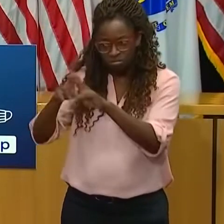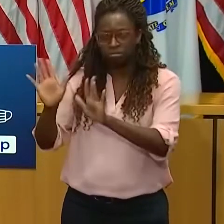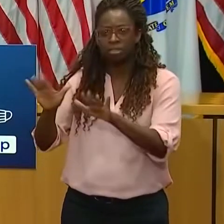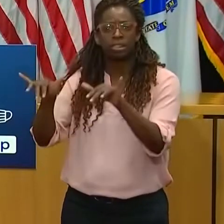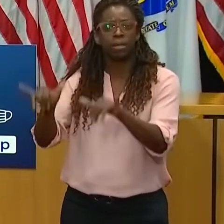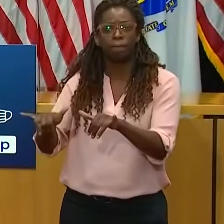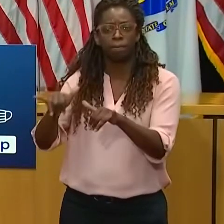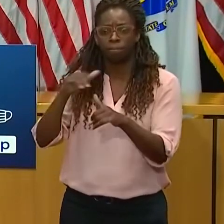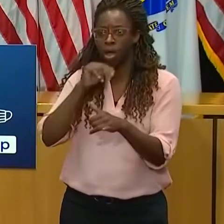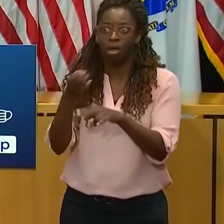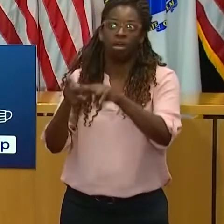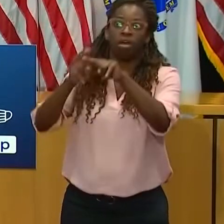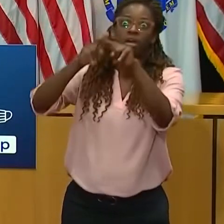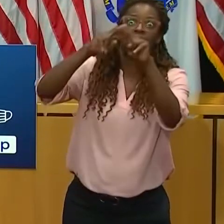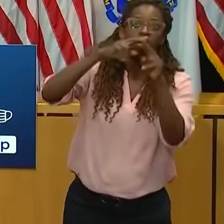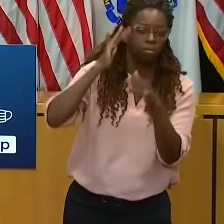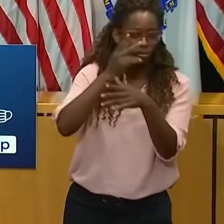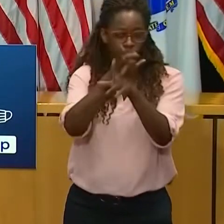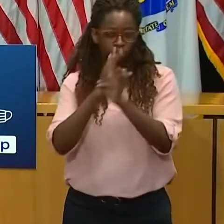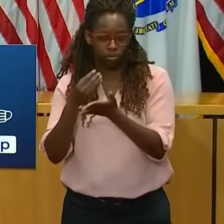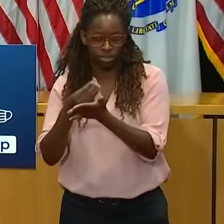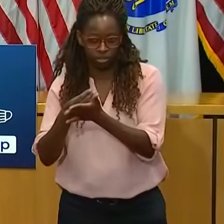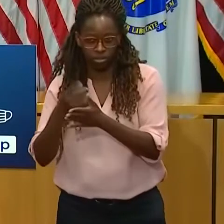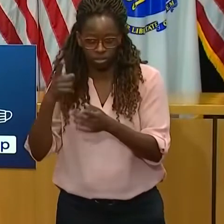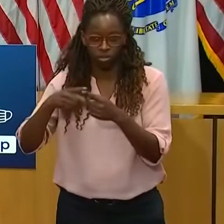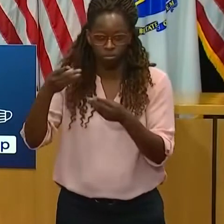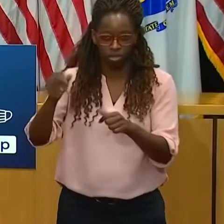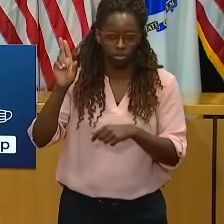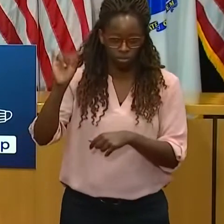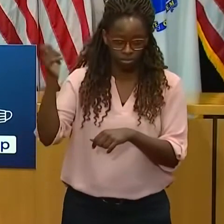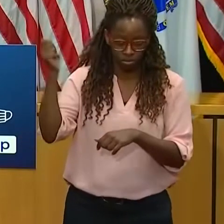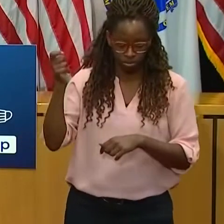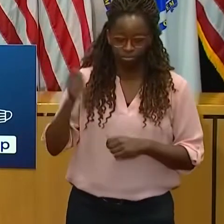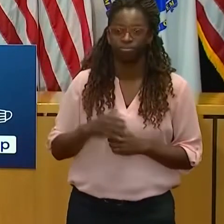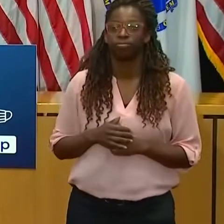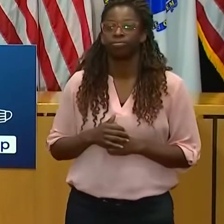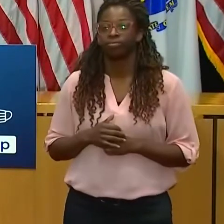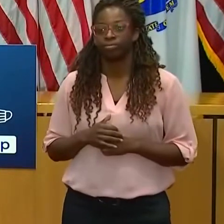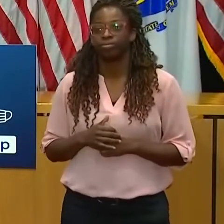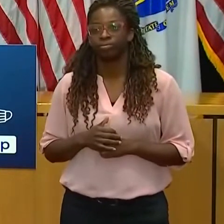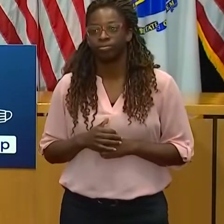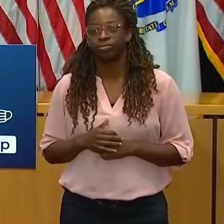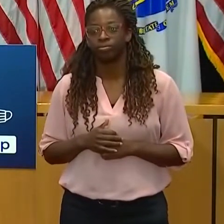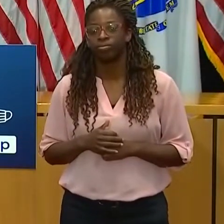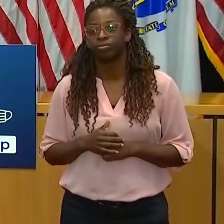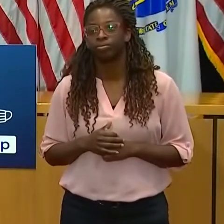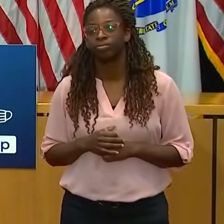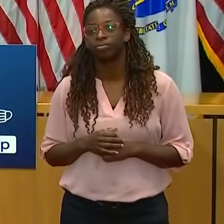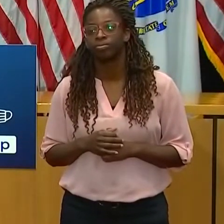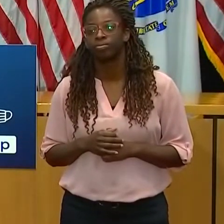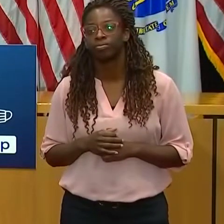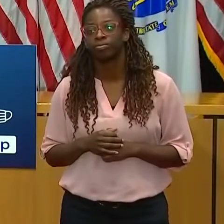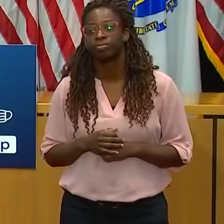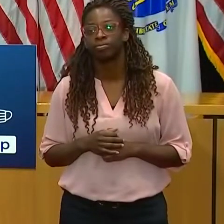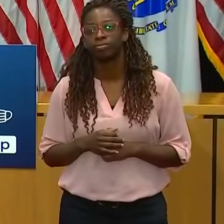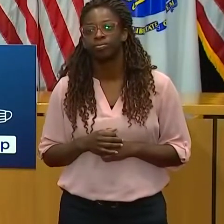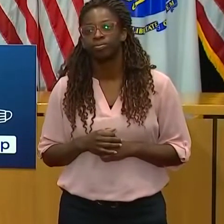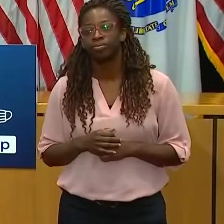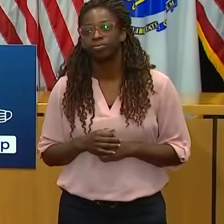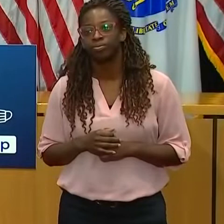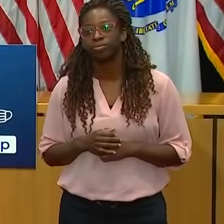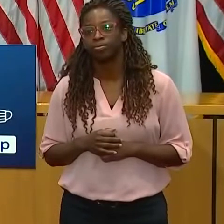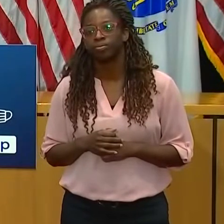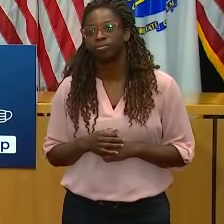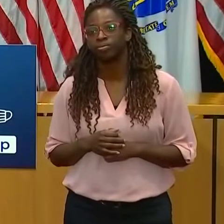to all businesses across the Commonwealth. Second, we want to enable the Commonwealth to issue special obligation bonds